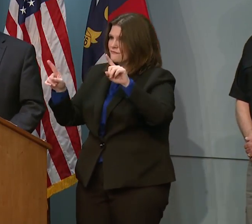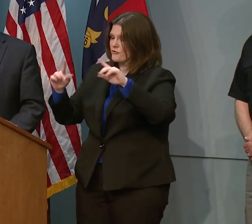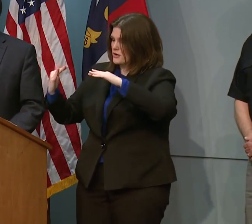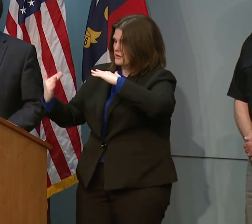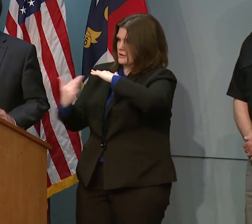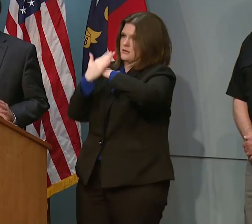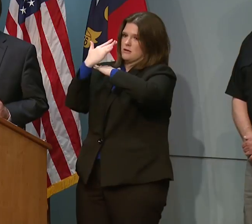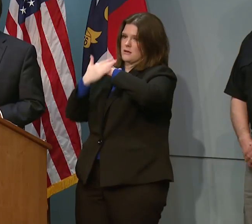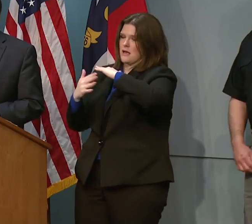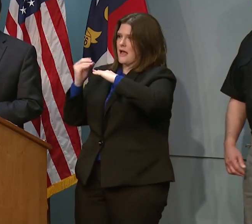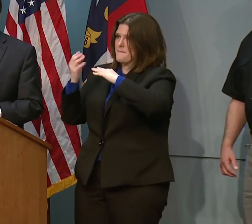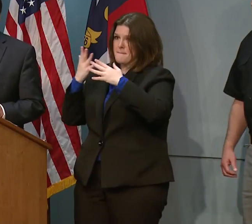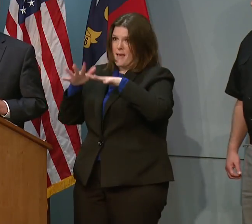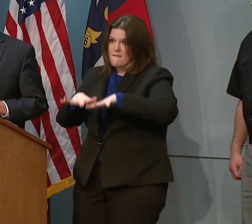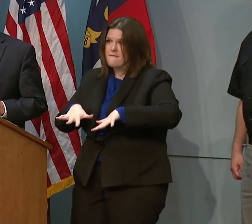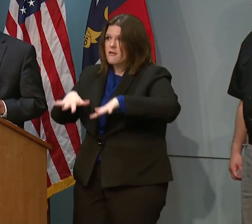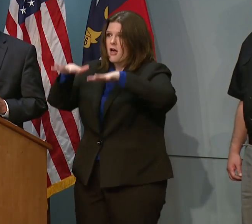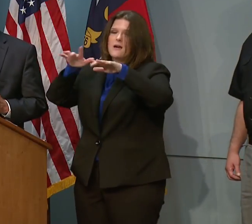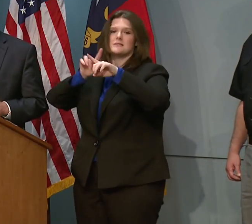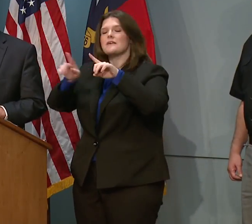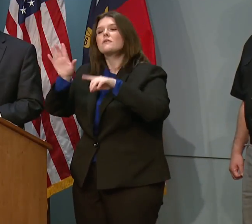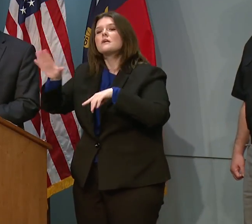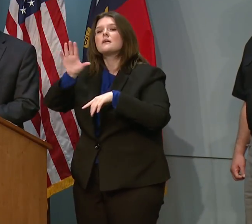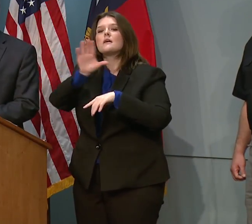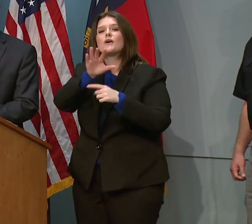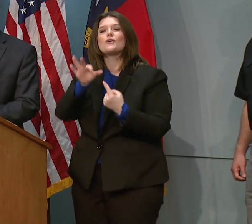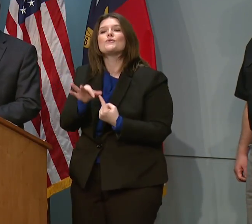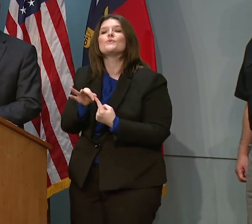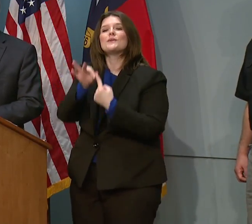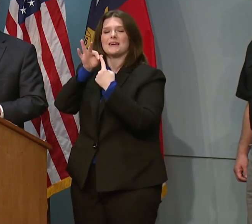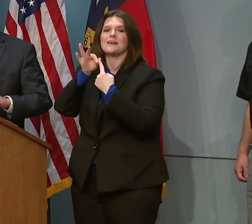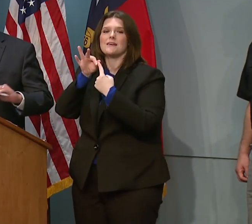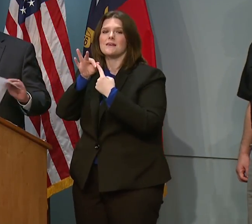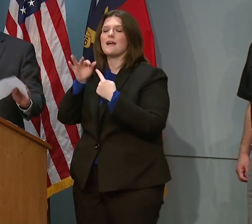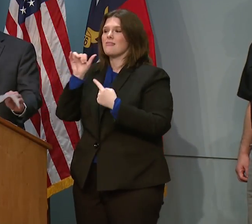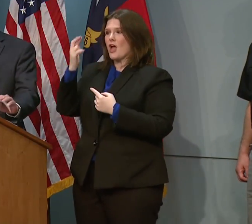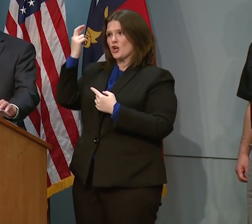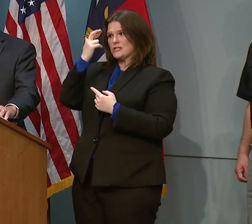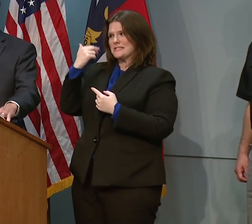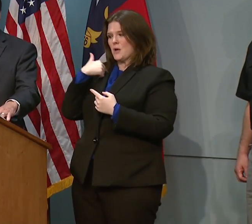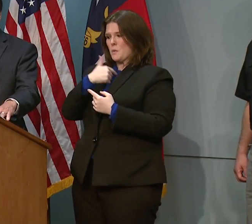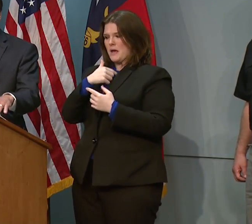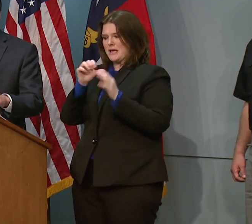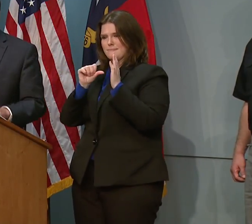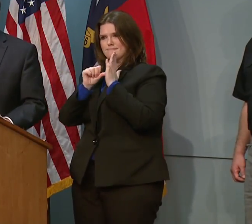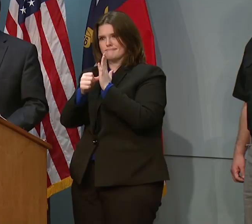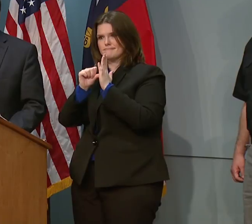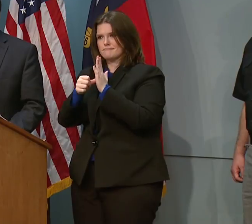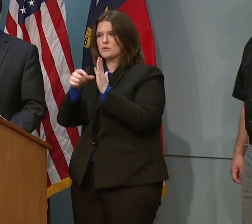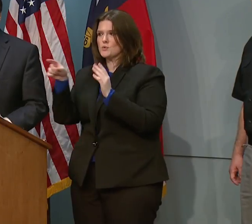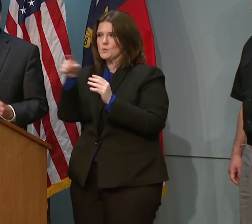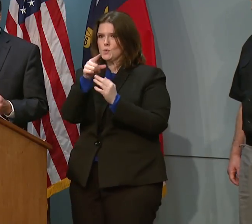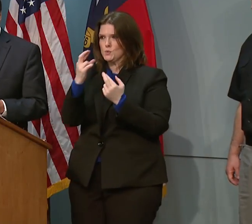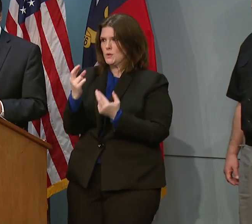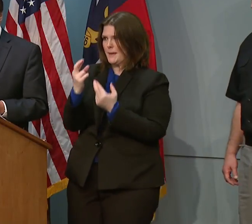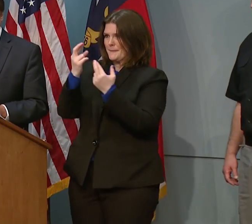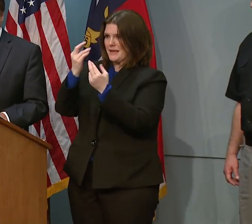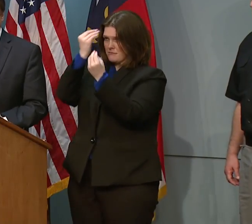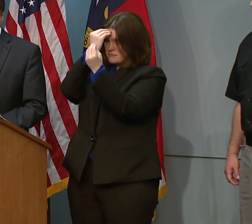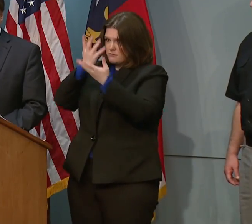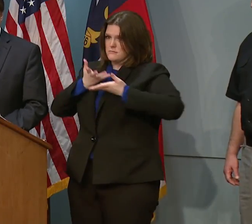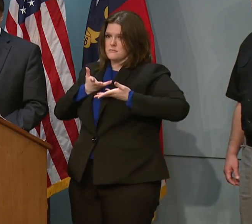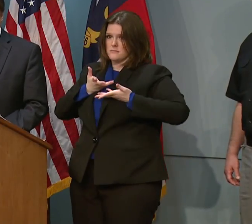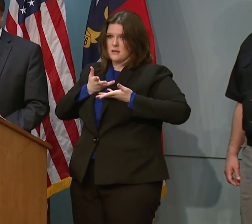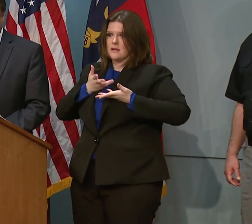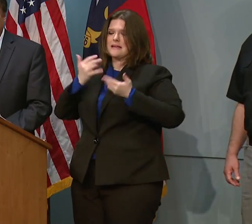and impacting flooding. Each one has its own unique situation, and that's why we asked them to make the initial recommendations. Those